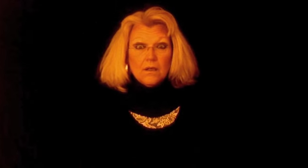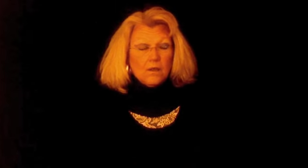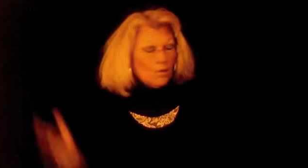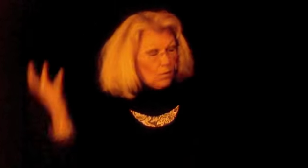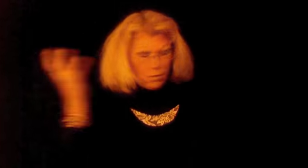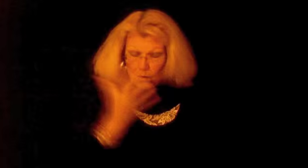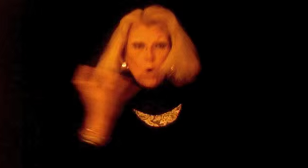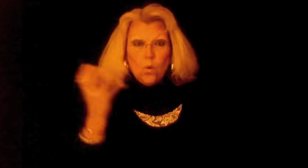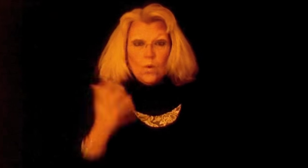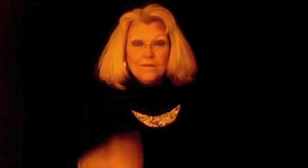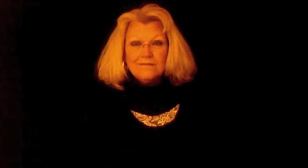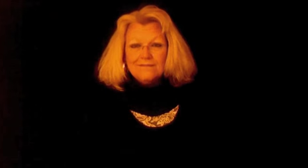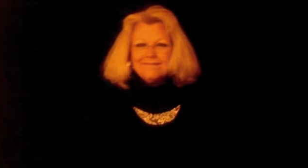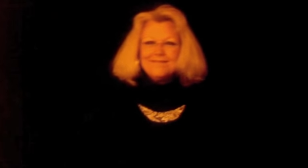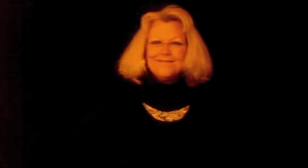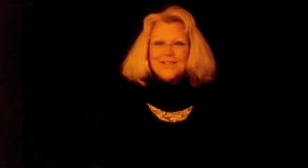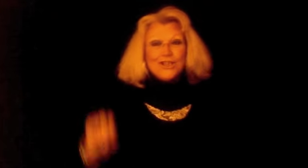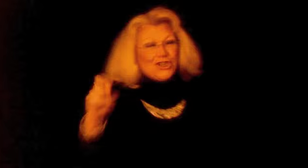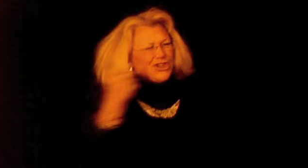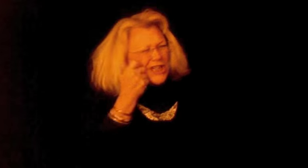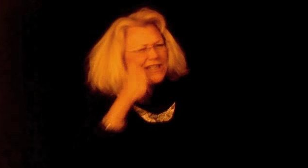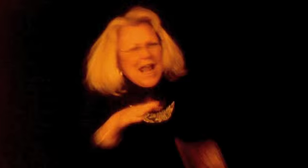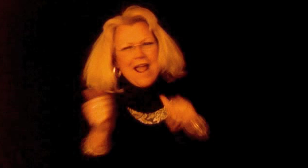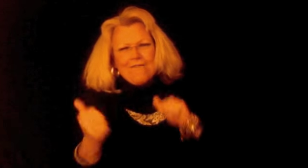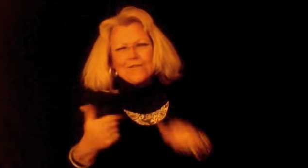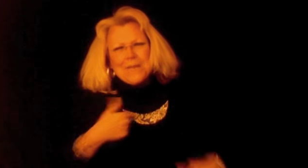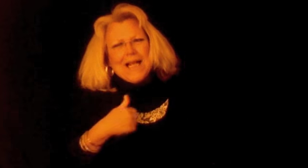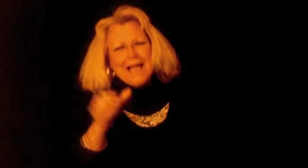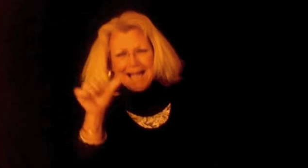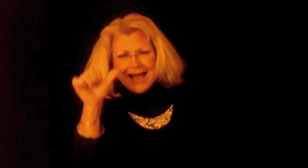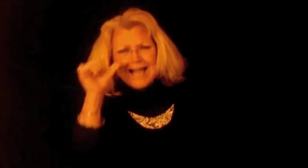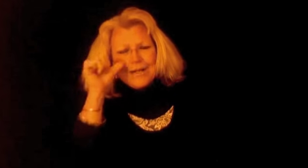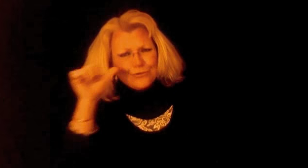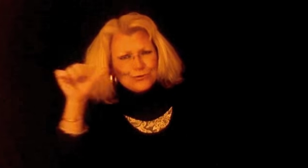Whoo She just left me Yesterday